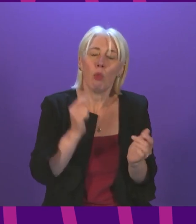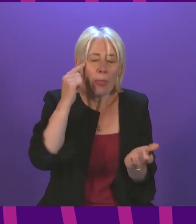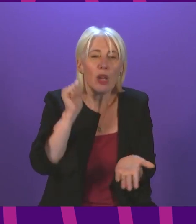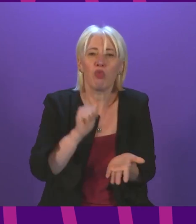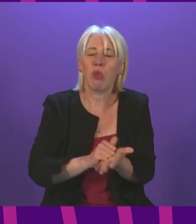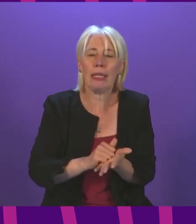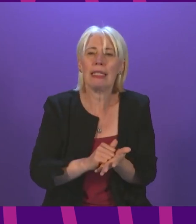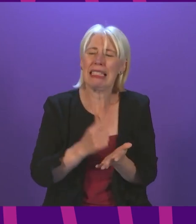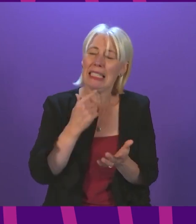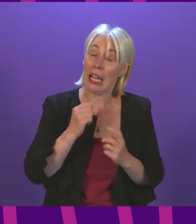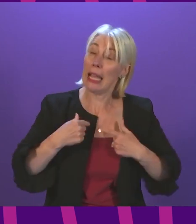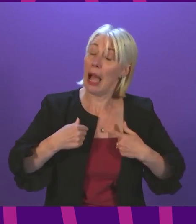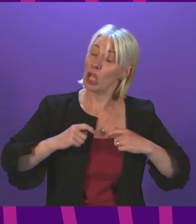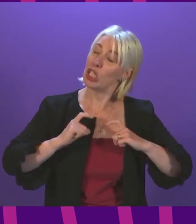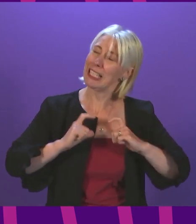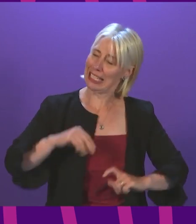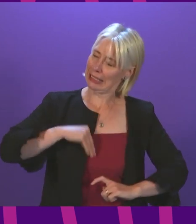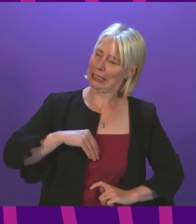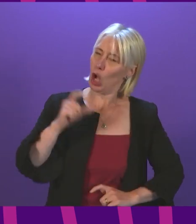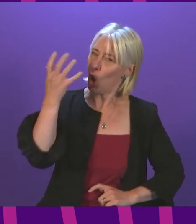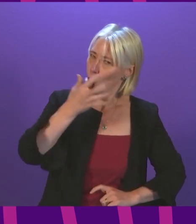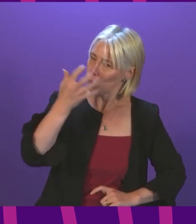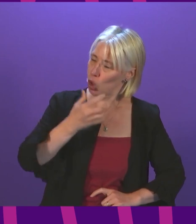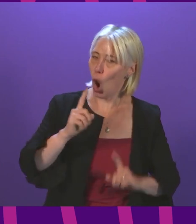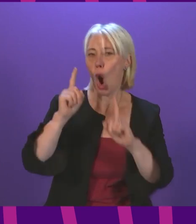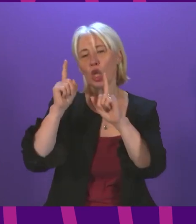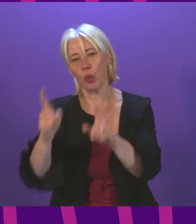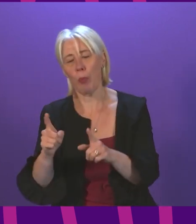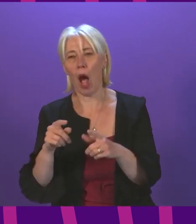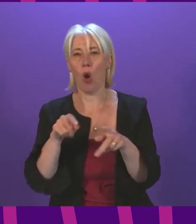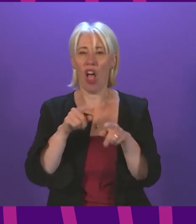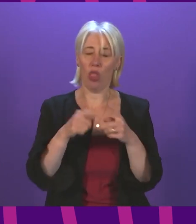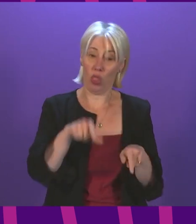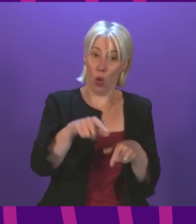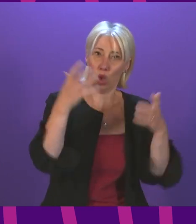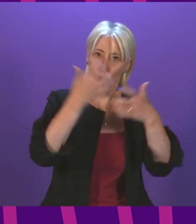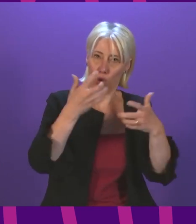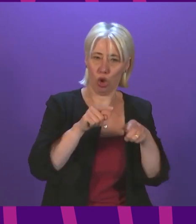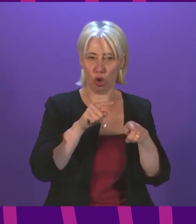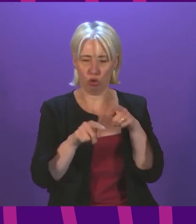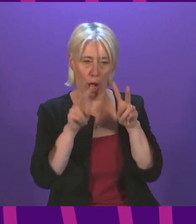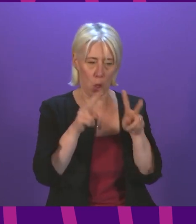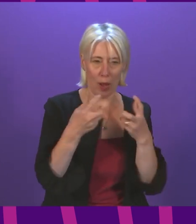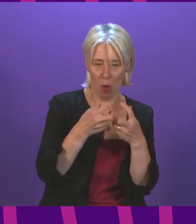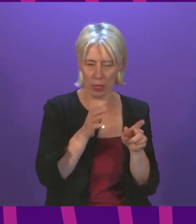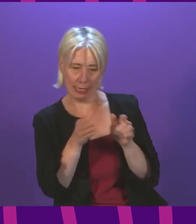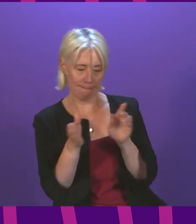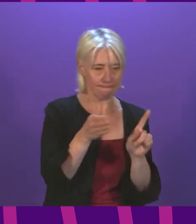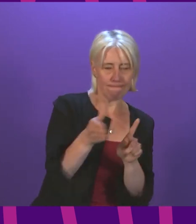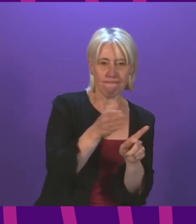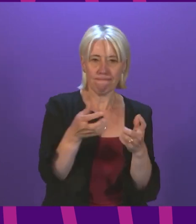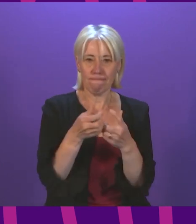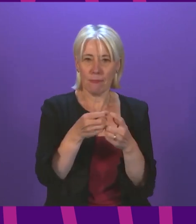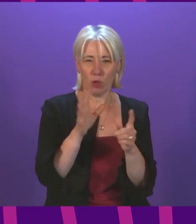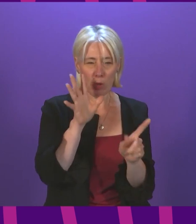it is not without its concerns but we will seek to take other steps to try to mitigate against those concerns and guard against new variants and